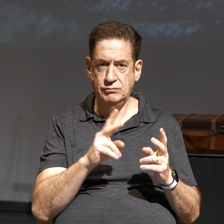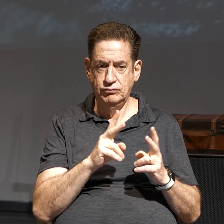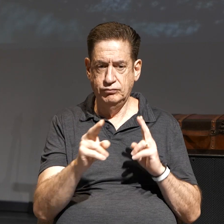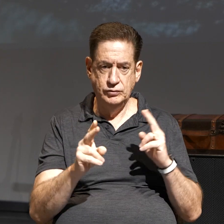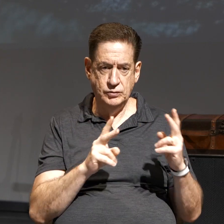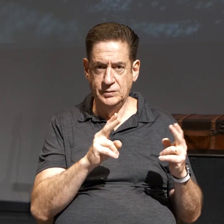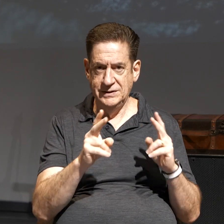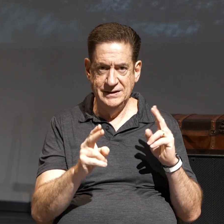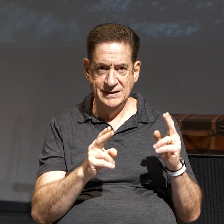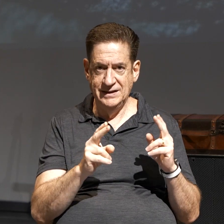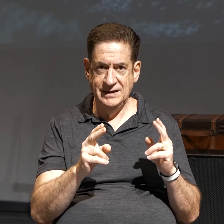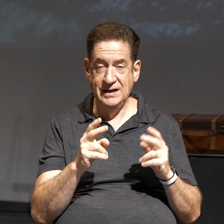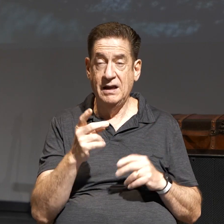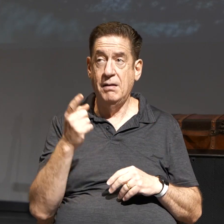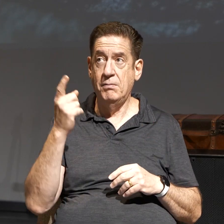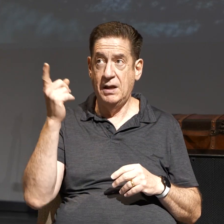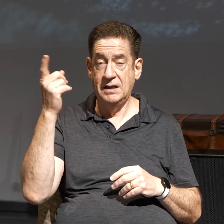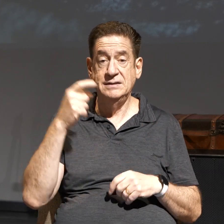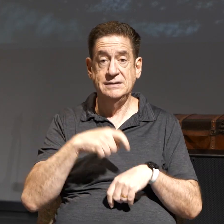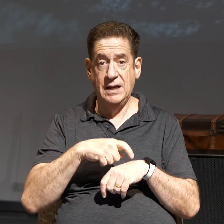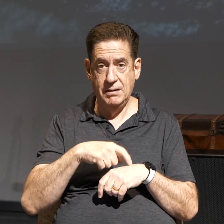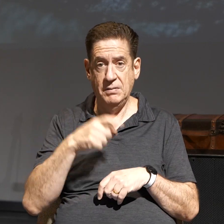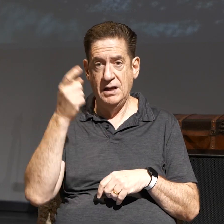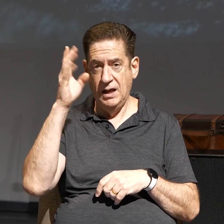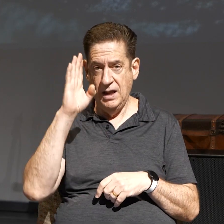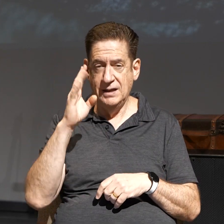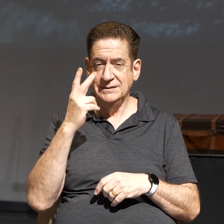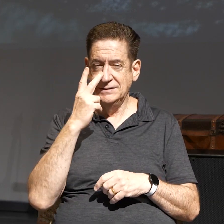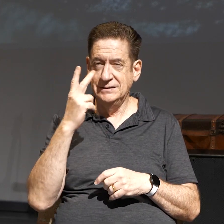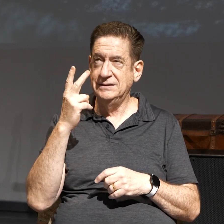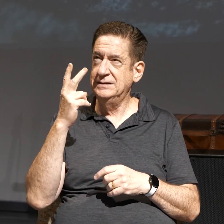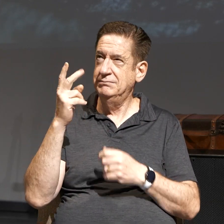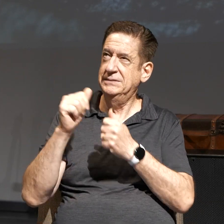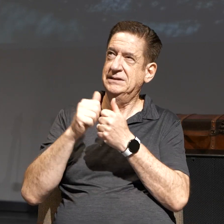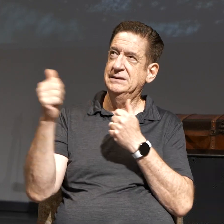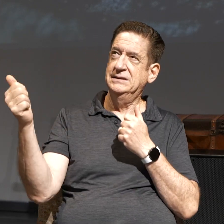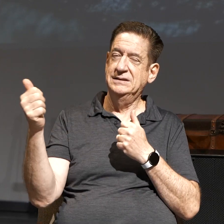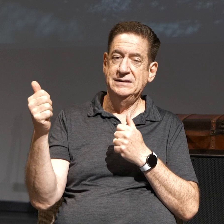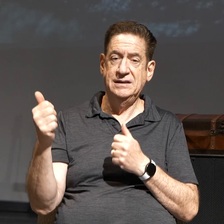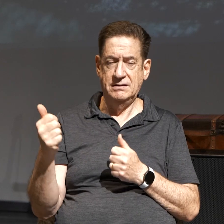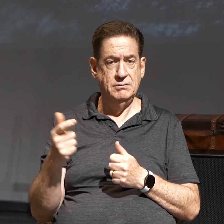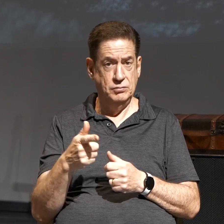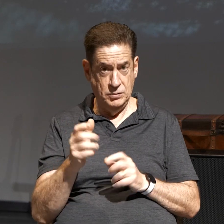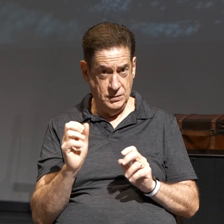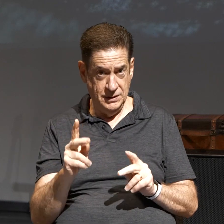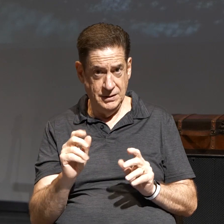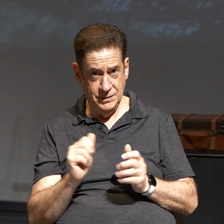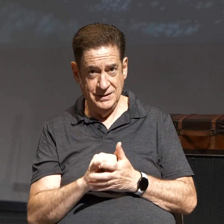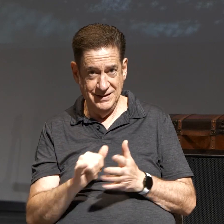seems distant. There's going to be times in your life where He's going to seem distant. You've got to be okay with that.